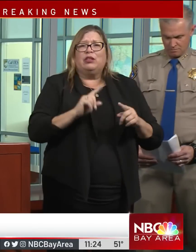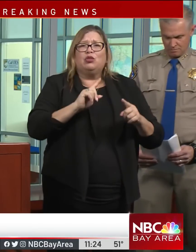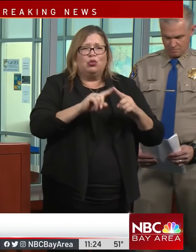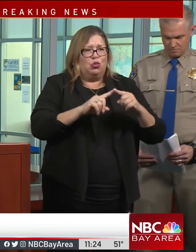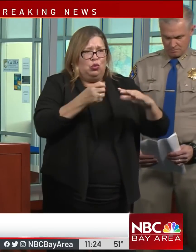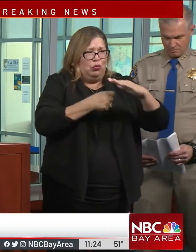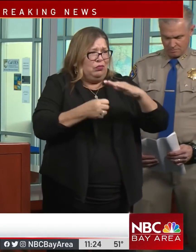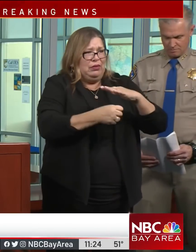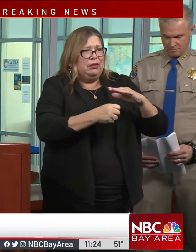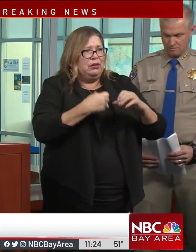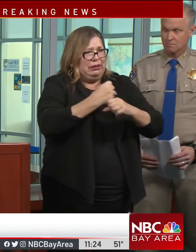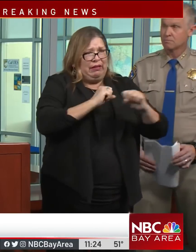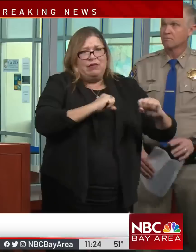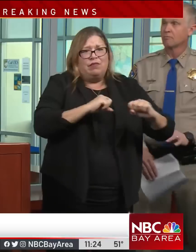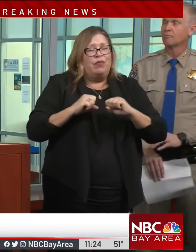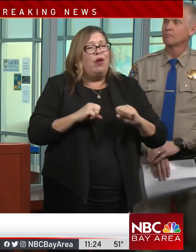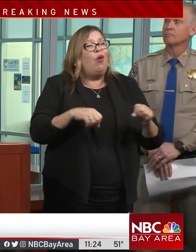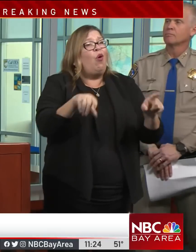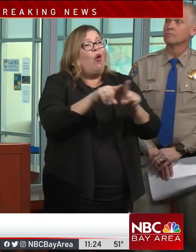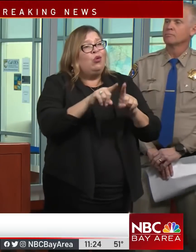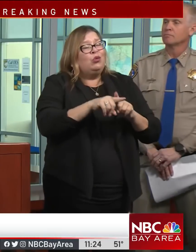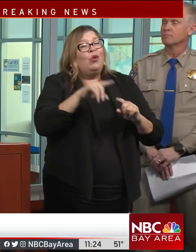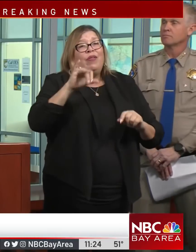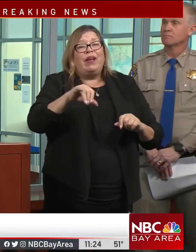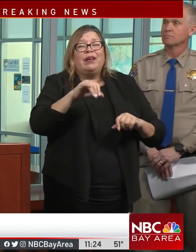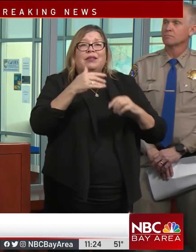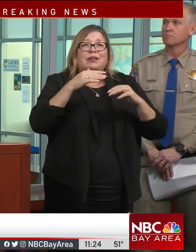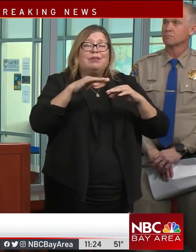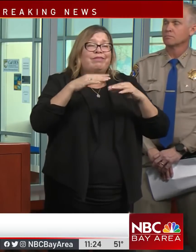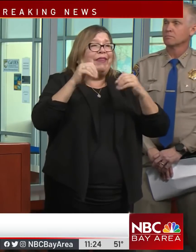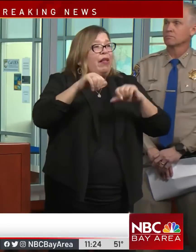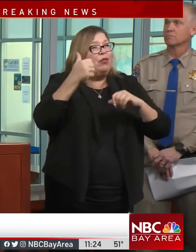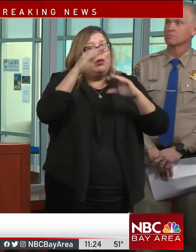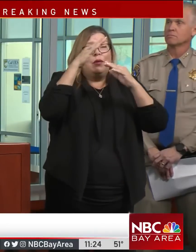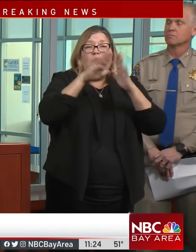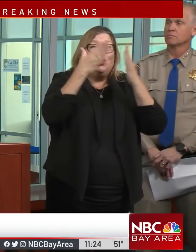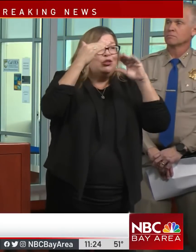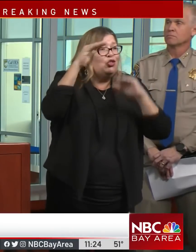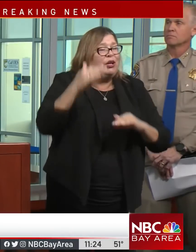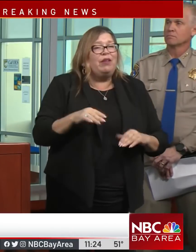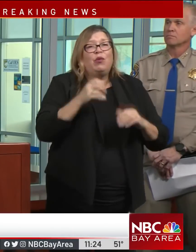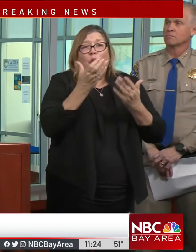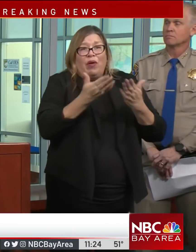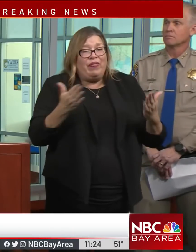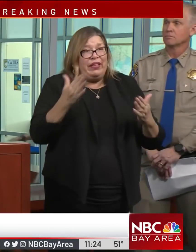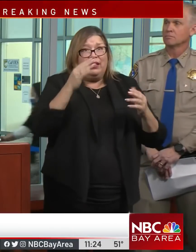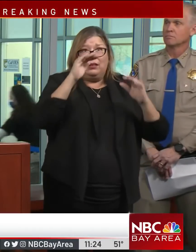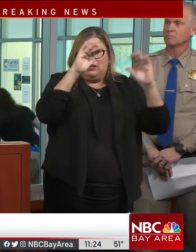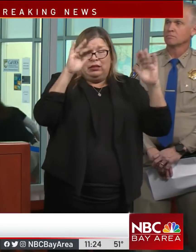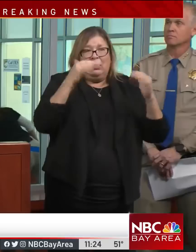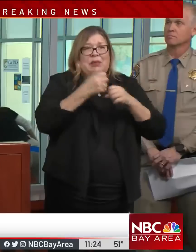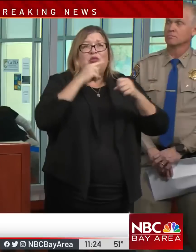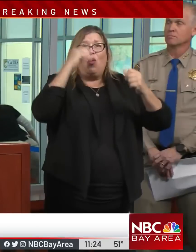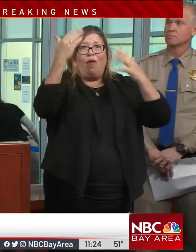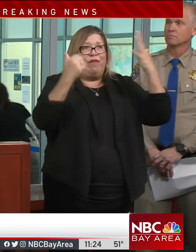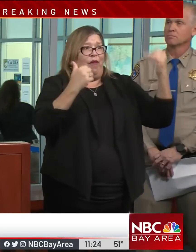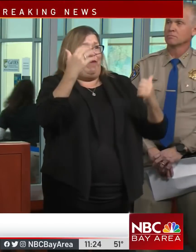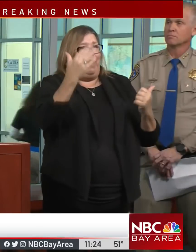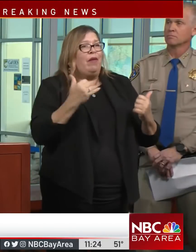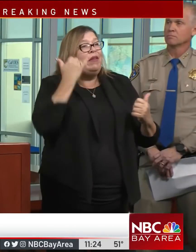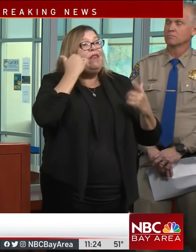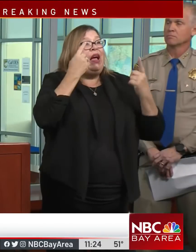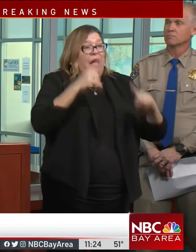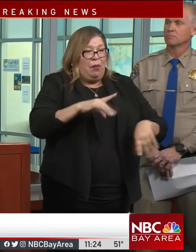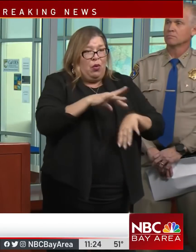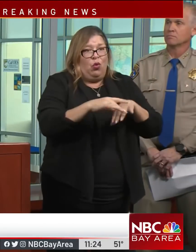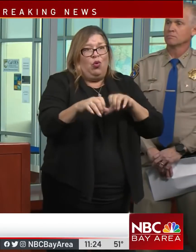non-structural stuff or bolt it to the wall or secure it in some form or fashion so that it's not above you should something fall over.